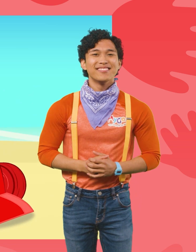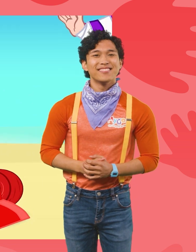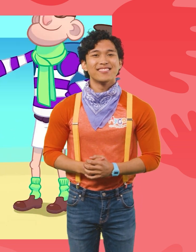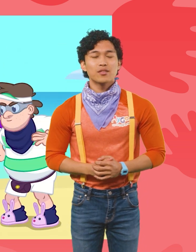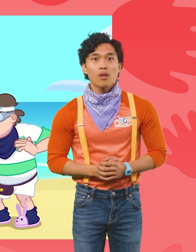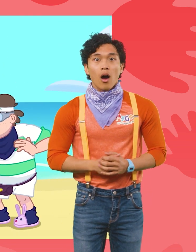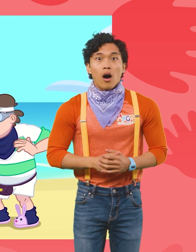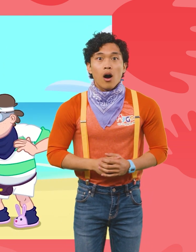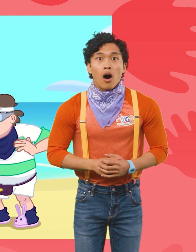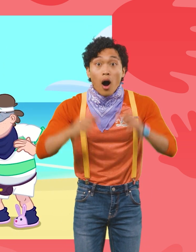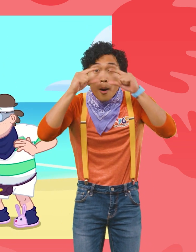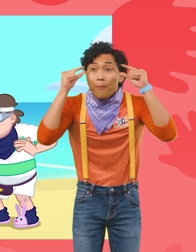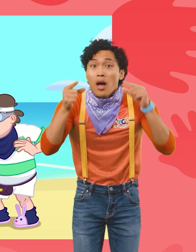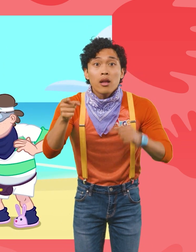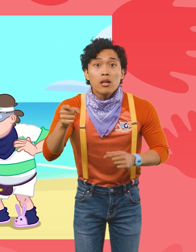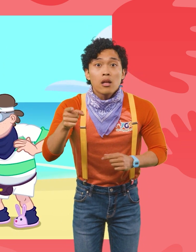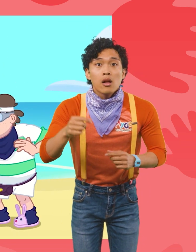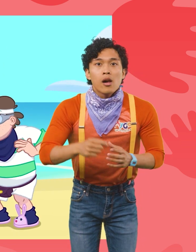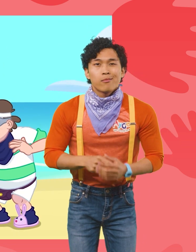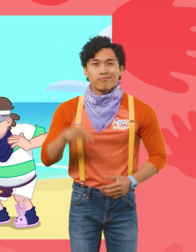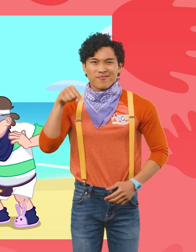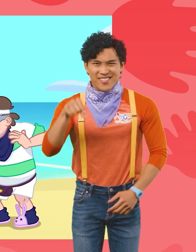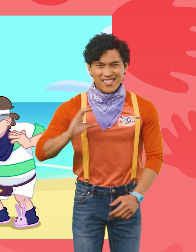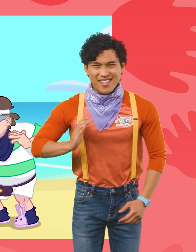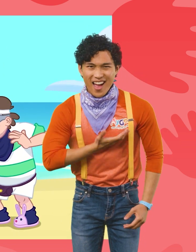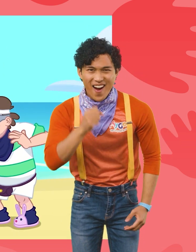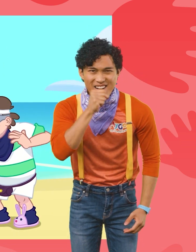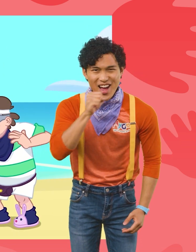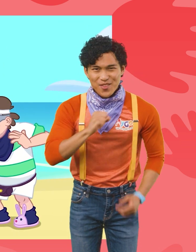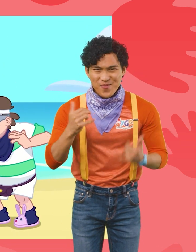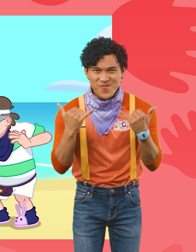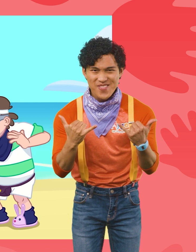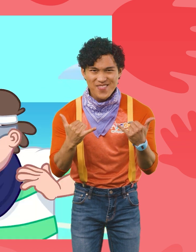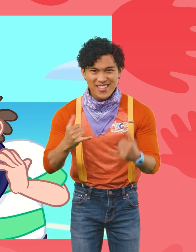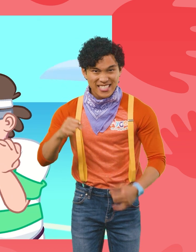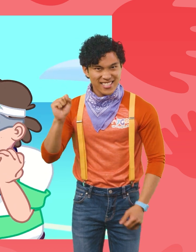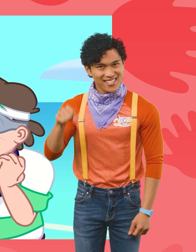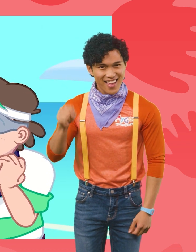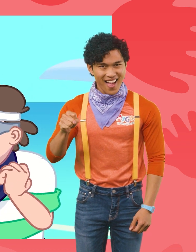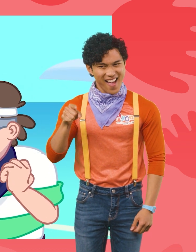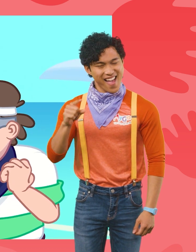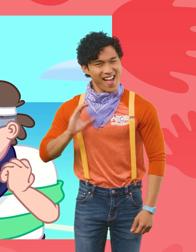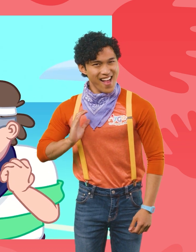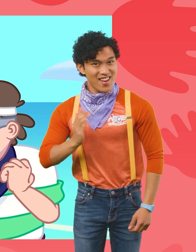Ah! Bandits! This is our ice cream now. Yeah, it is ours.